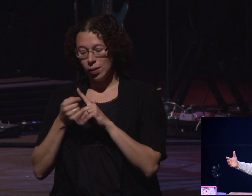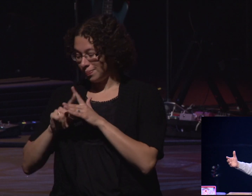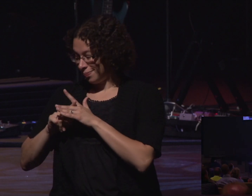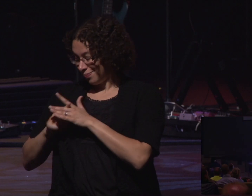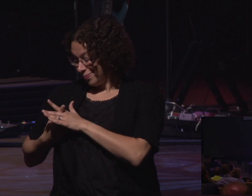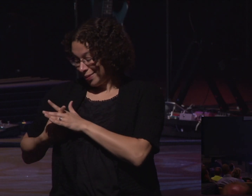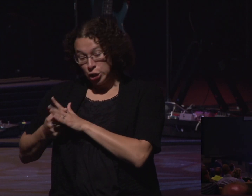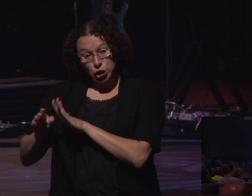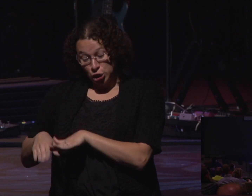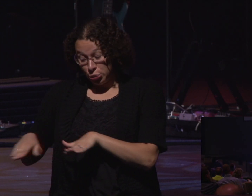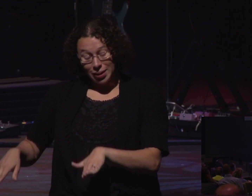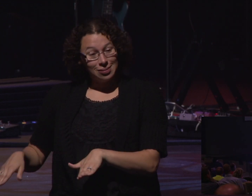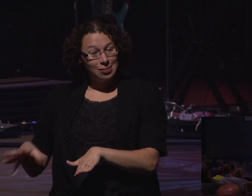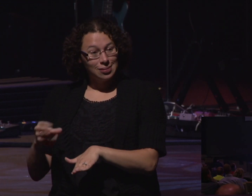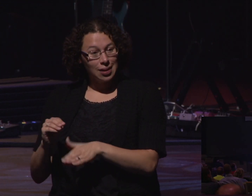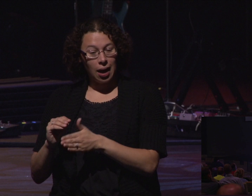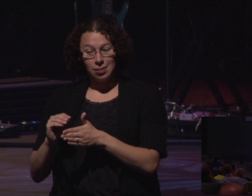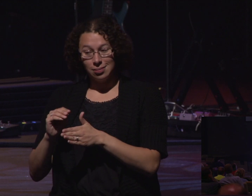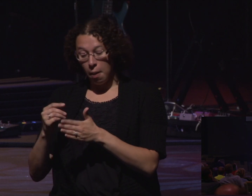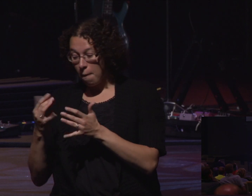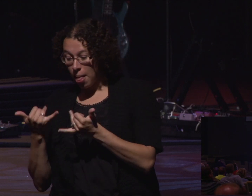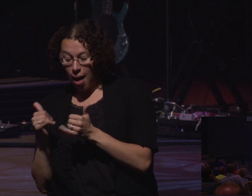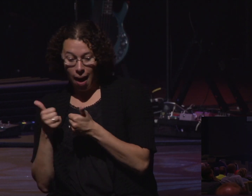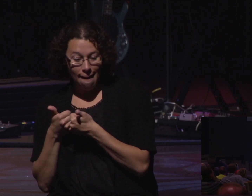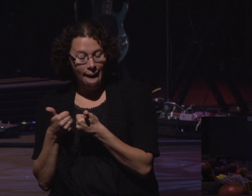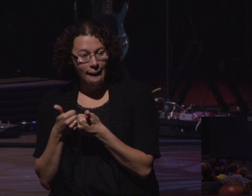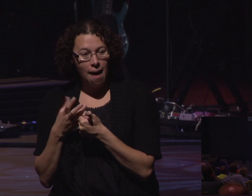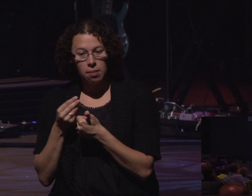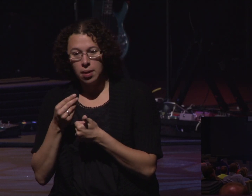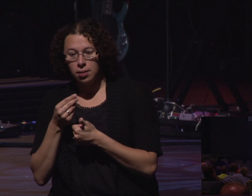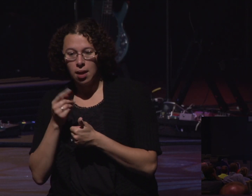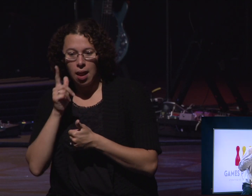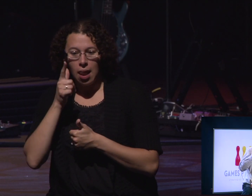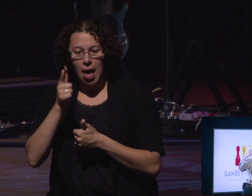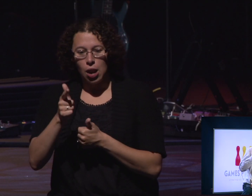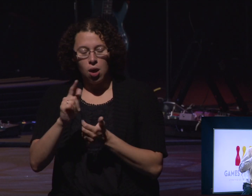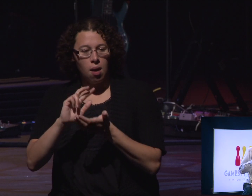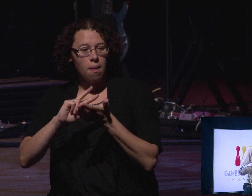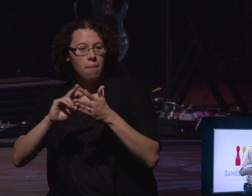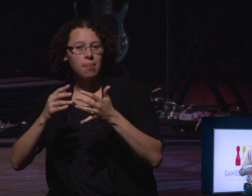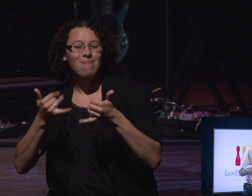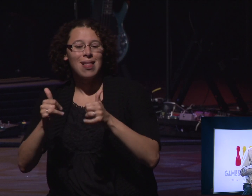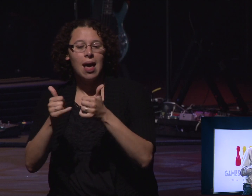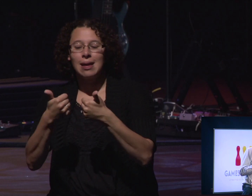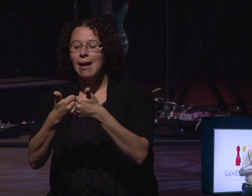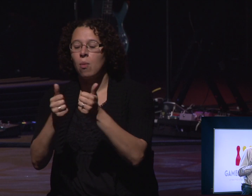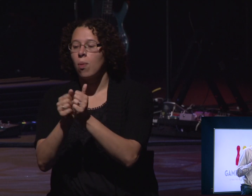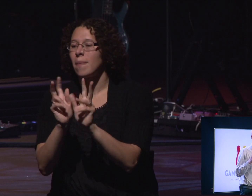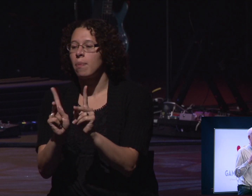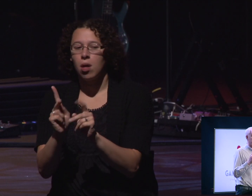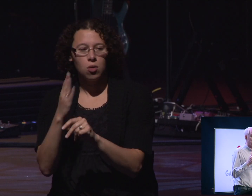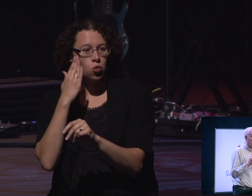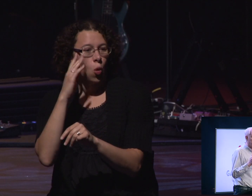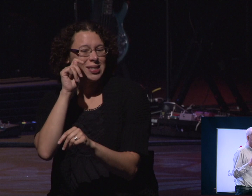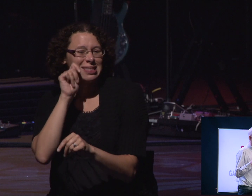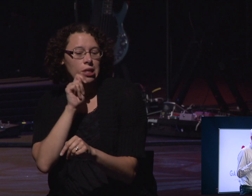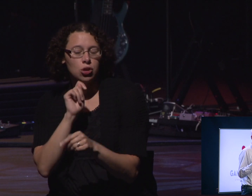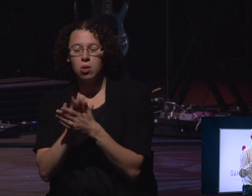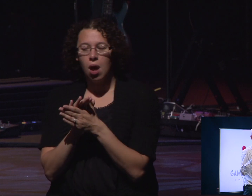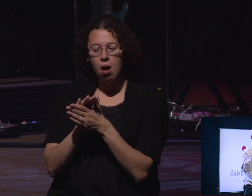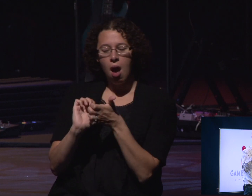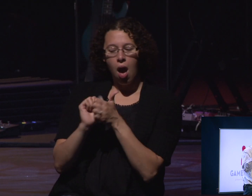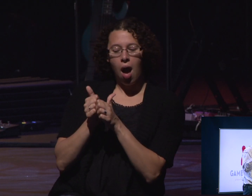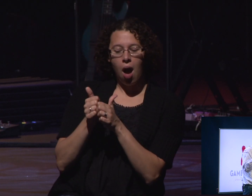children and we perfect a little bit as we're teenagers and saying, how do I become the most popular? How do I get ahead? How do I connect with this